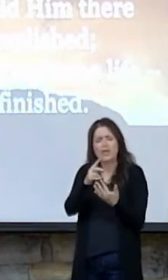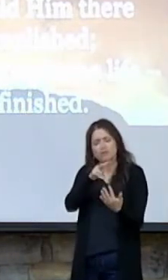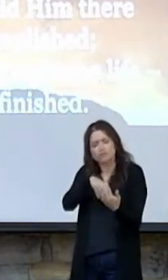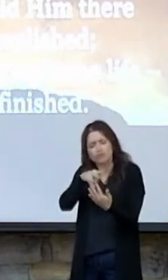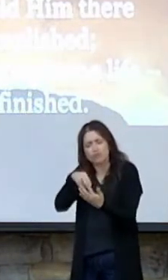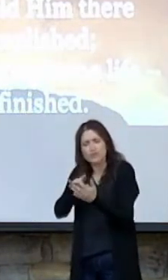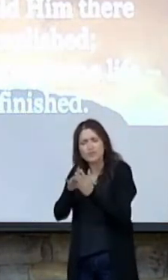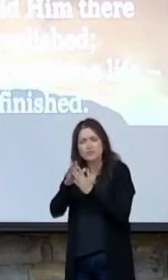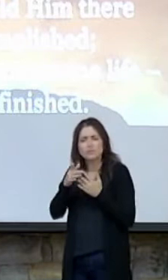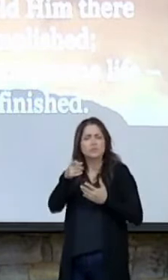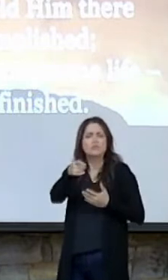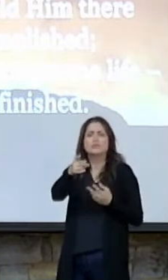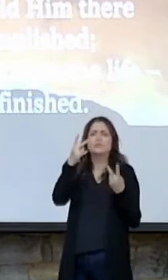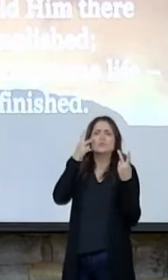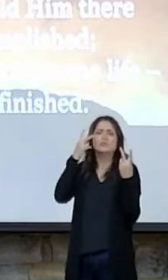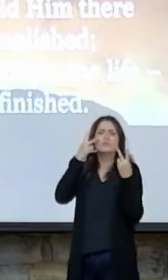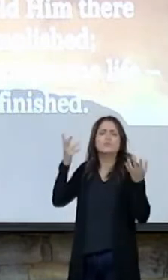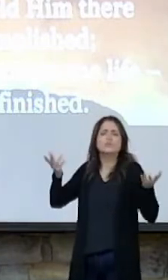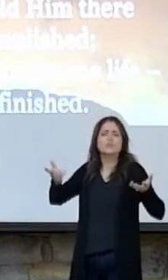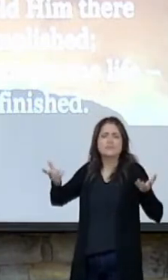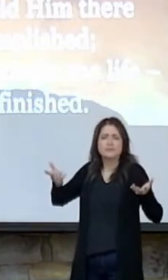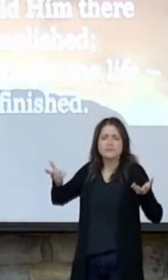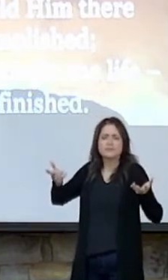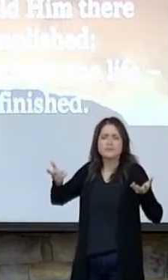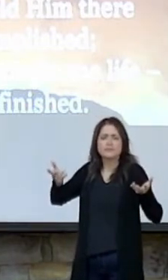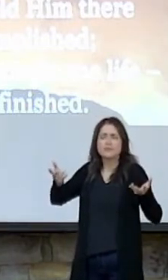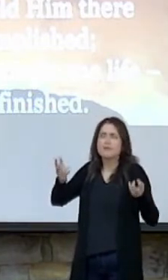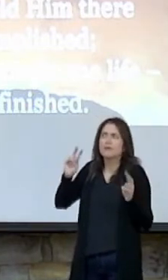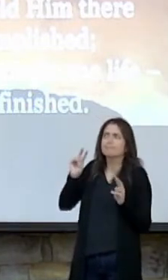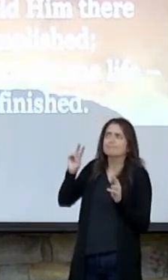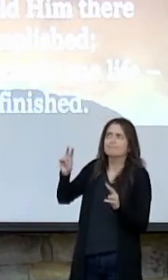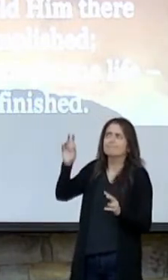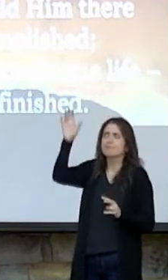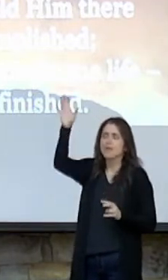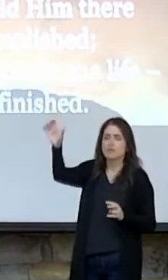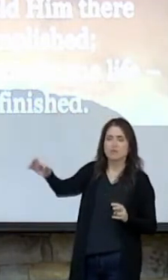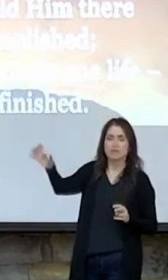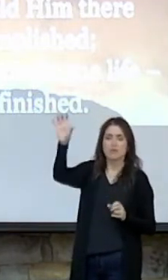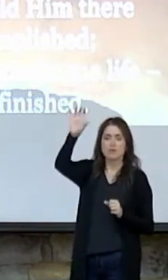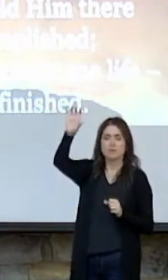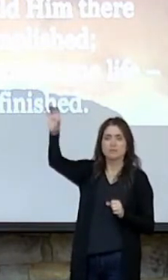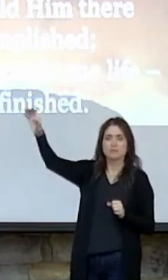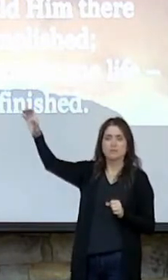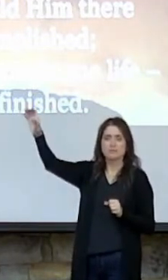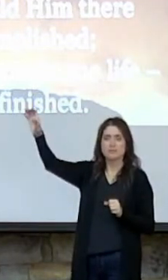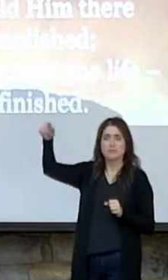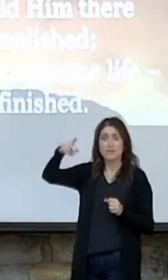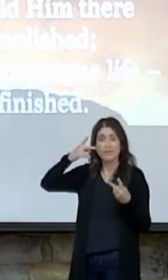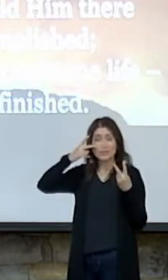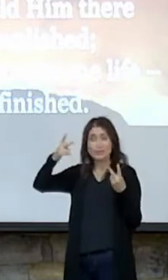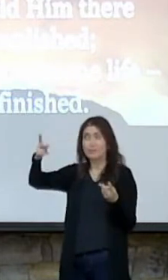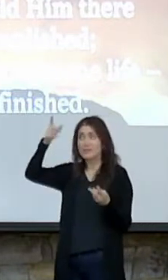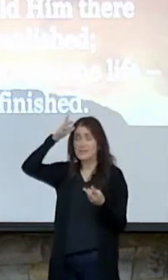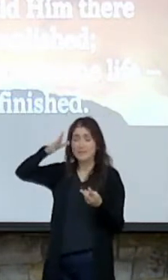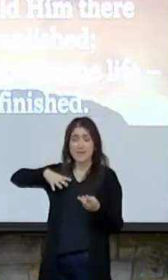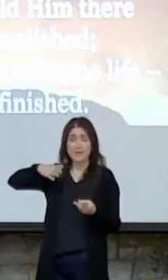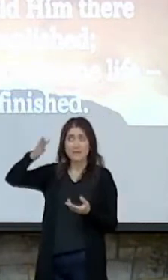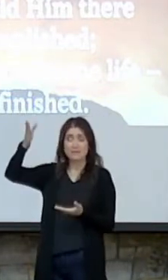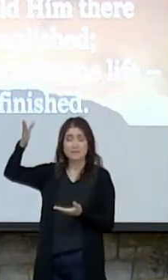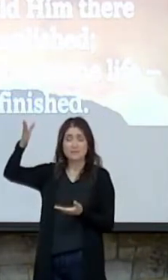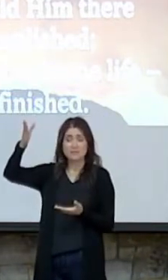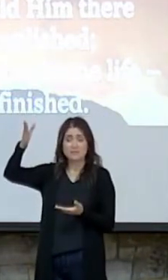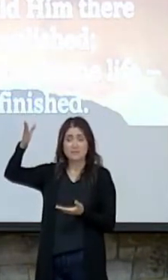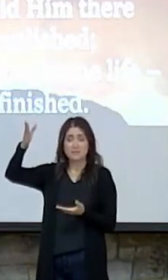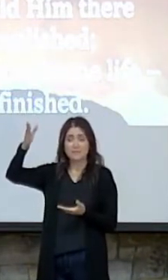scripture, what do you see when you look at the cross? Do you see the man? The